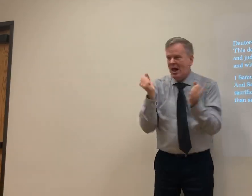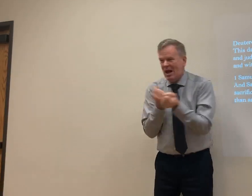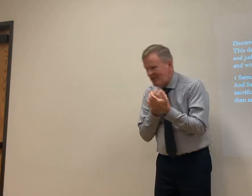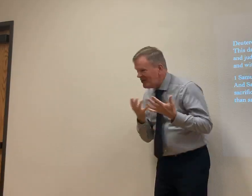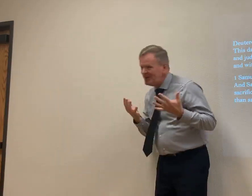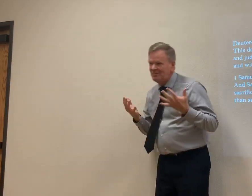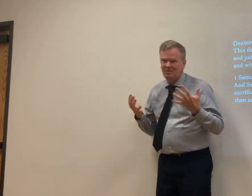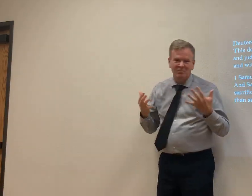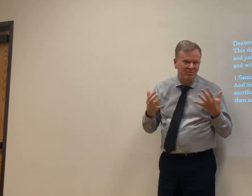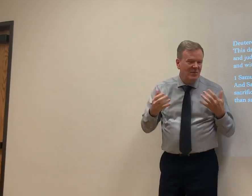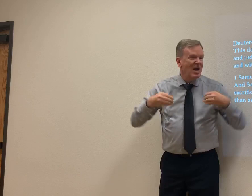Okay, sold everything.